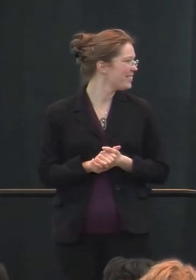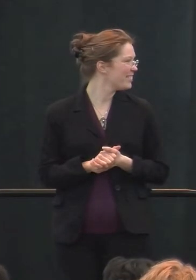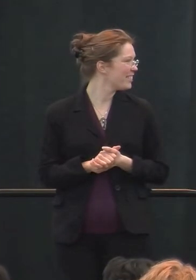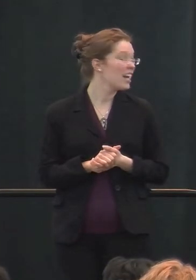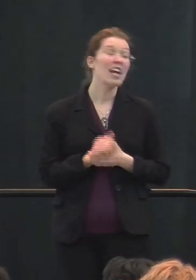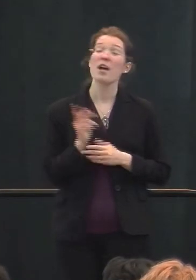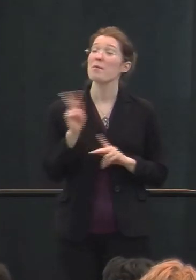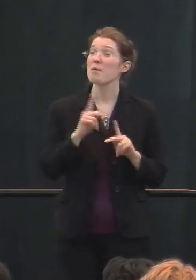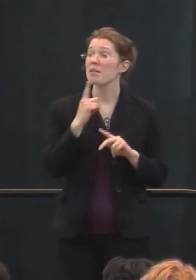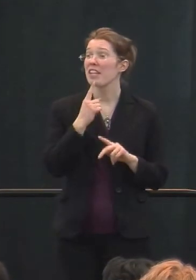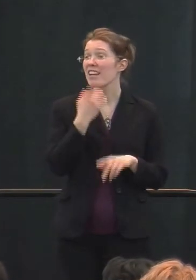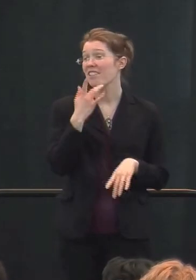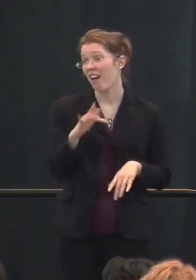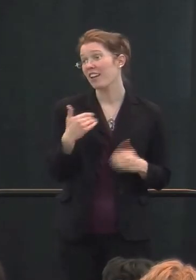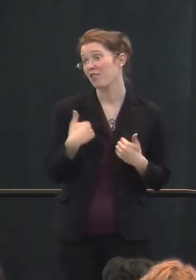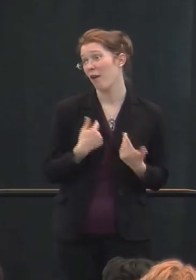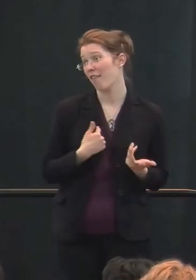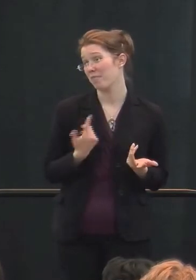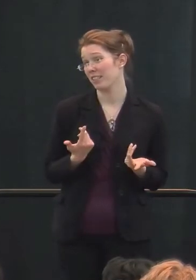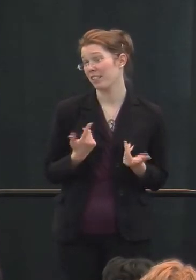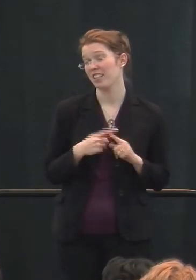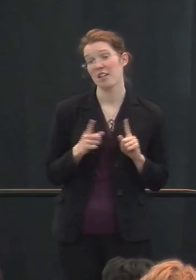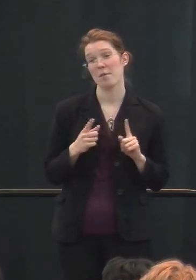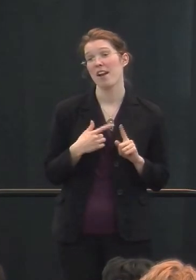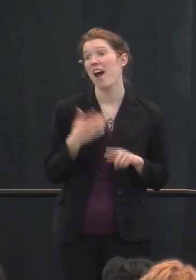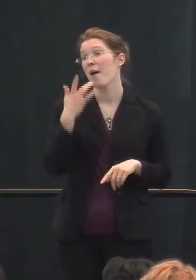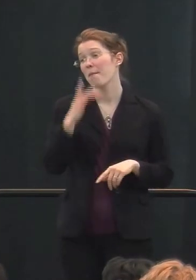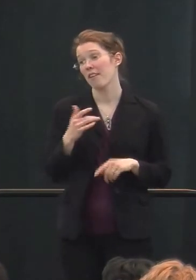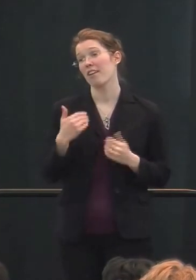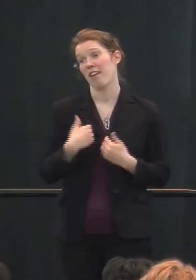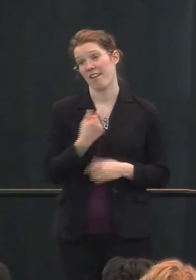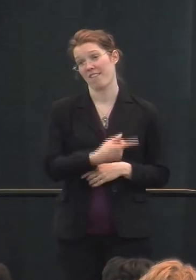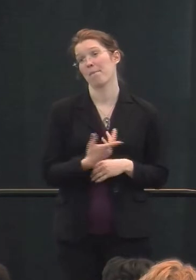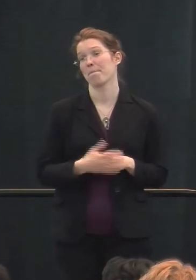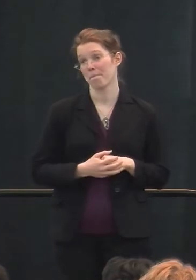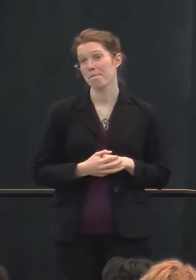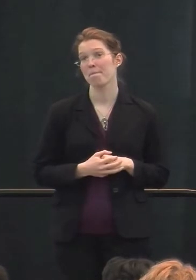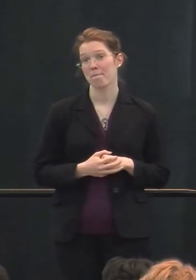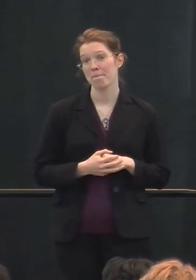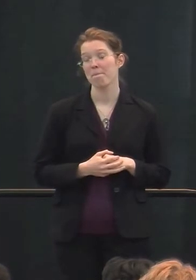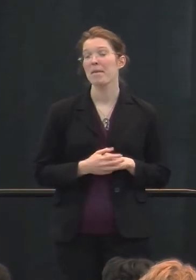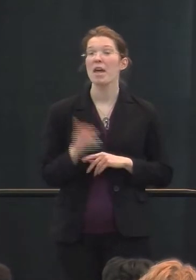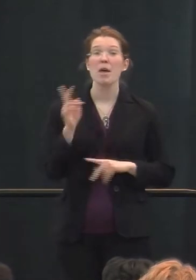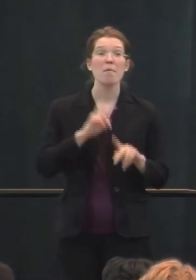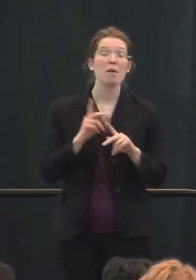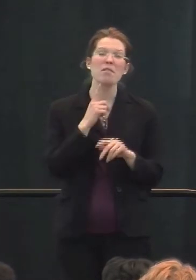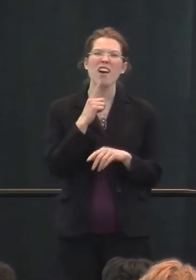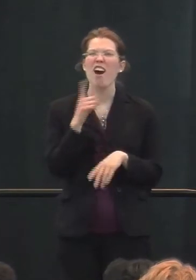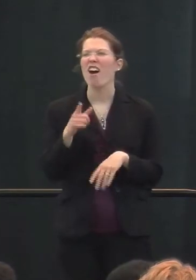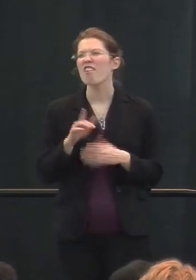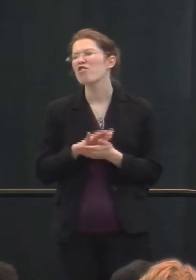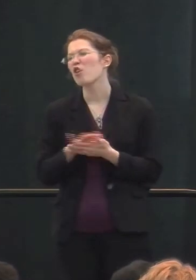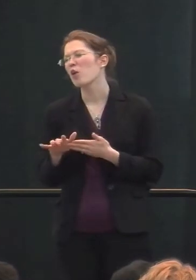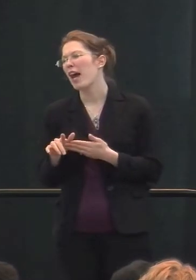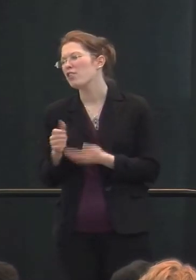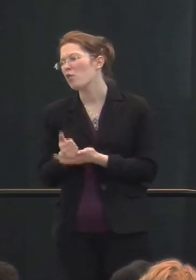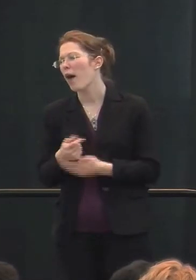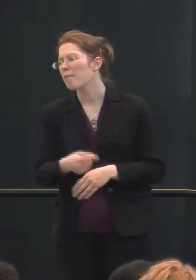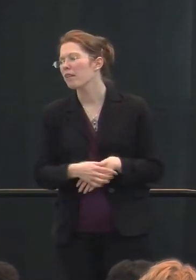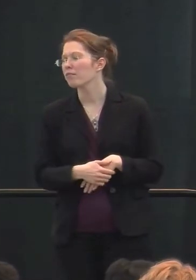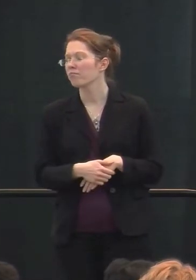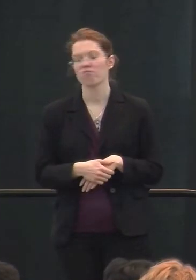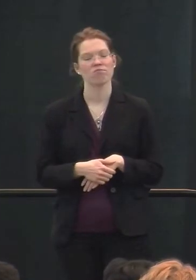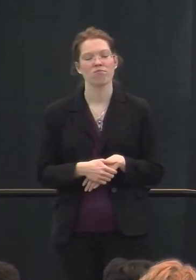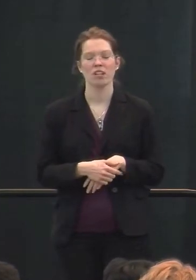People say he's lucky to have me, but I'm lucky I have him. People say, oh, you're so nice to help him,